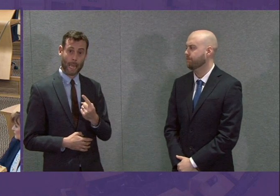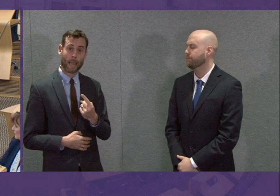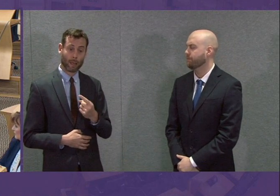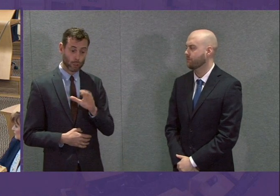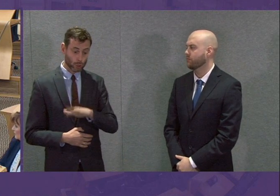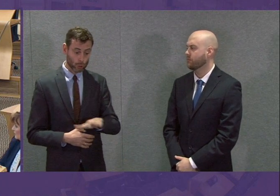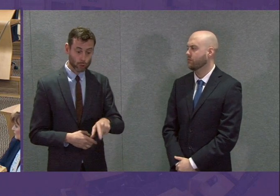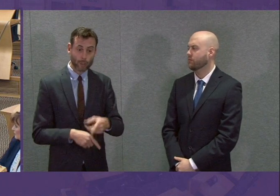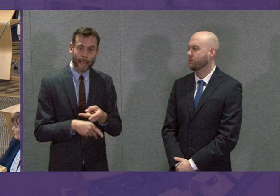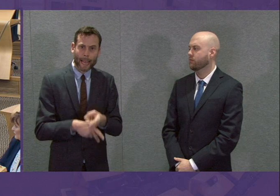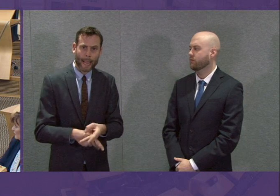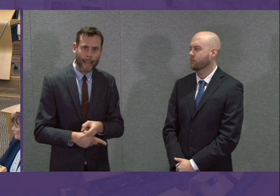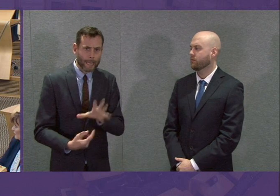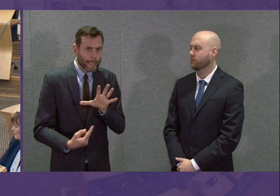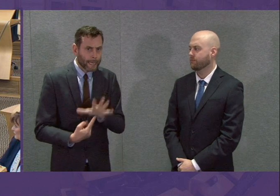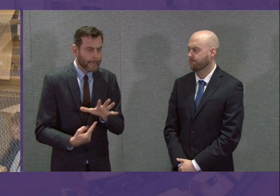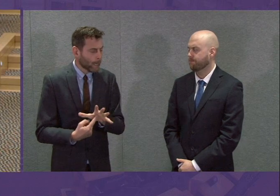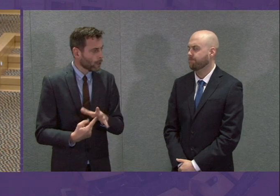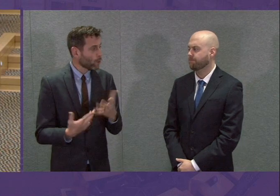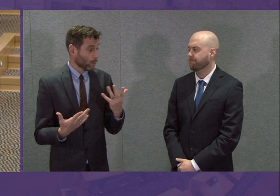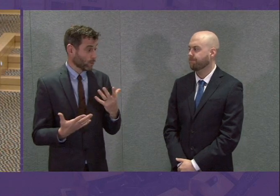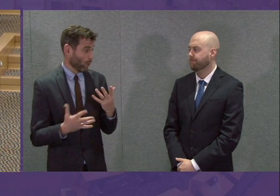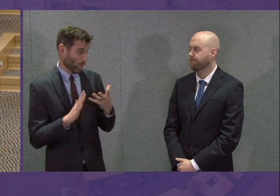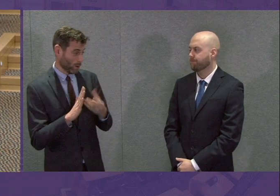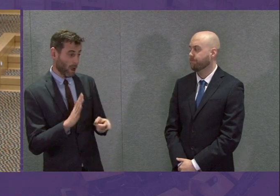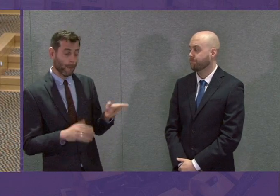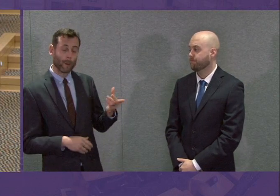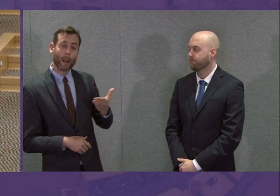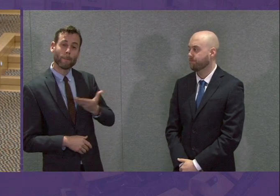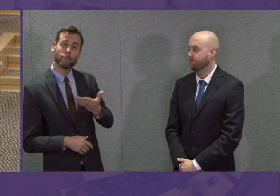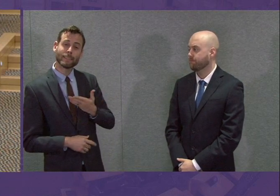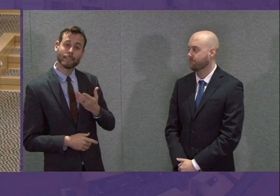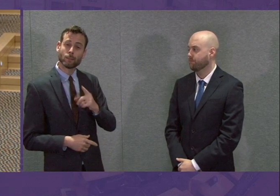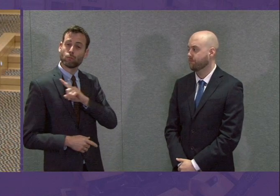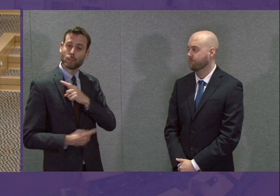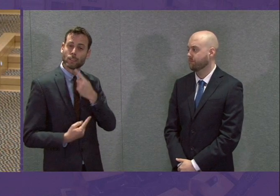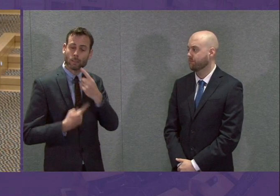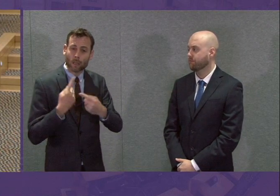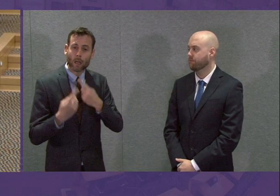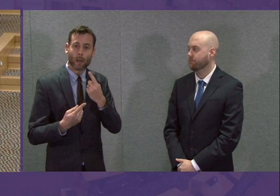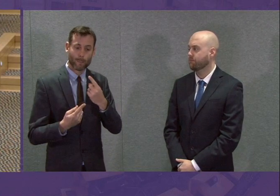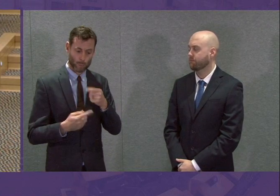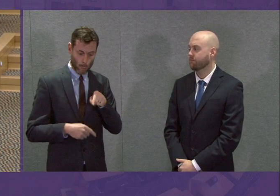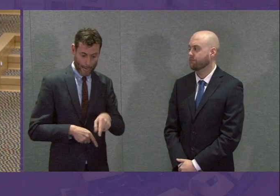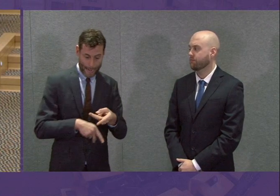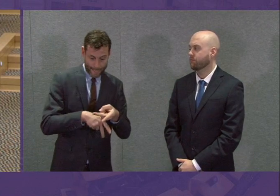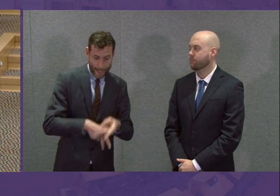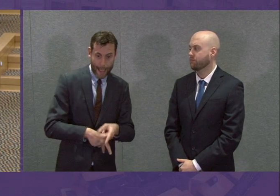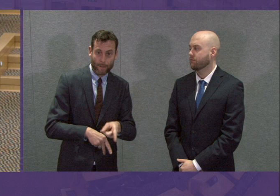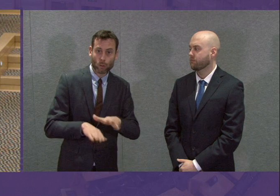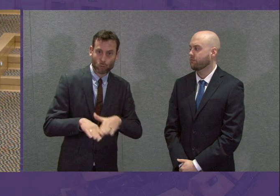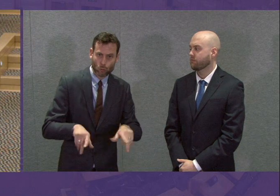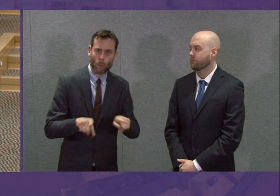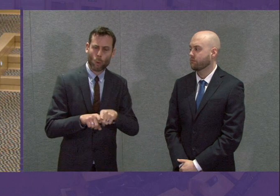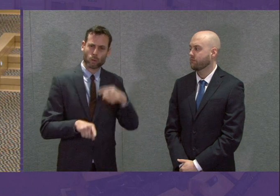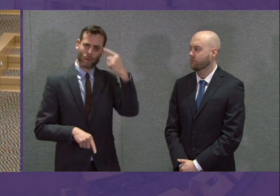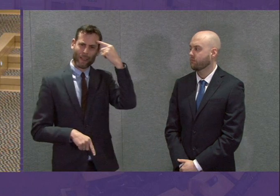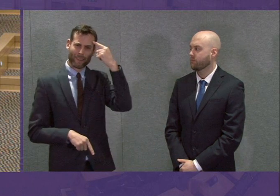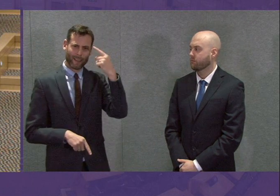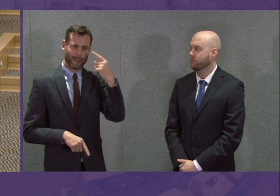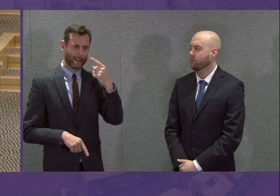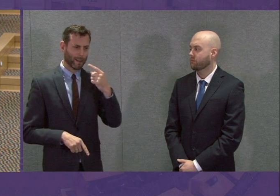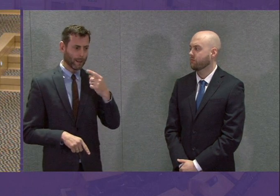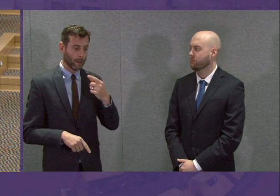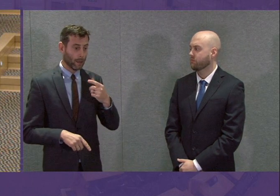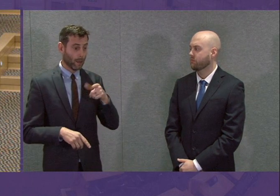sector for the business reasons that he set out for the care of young children right now, but also, of course, for the future when we are on the other side